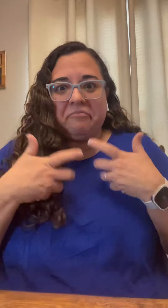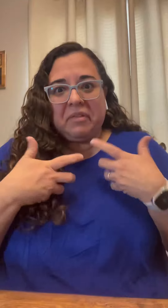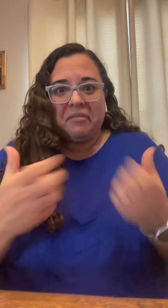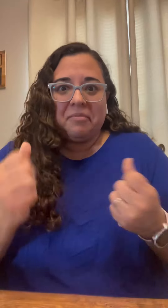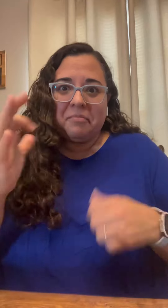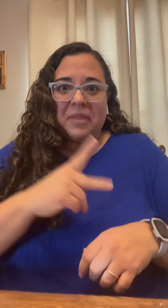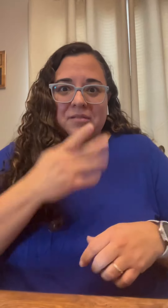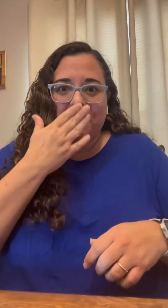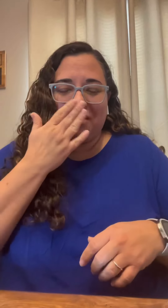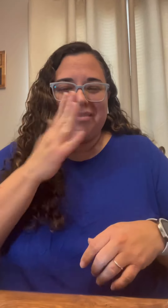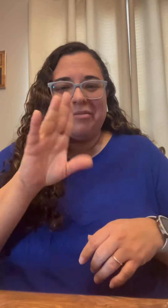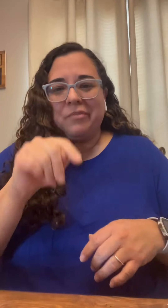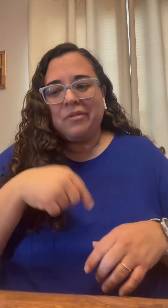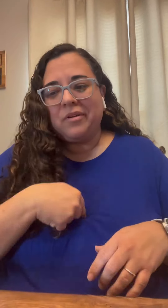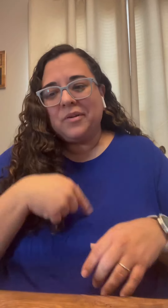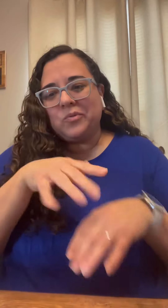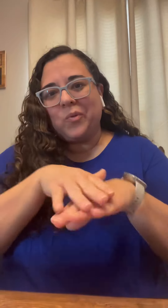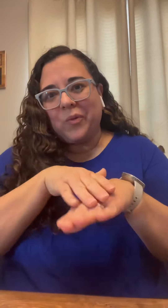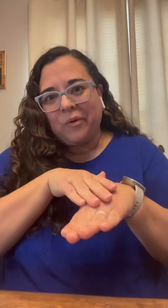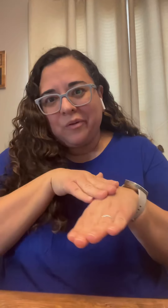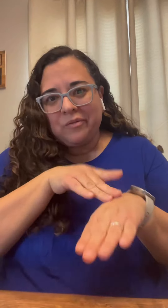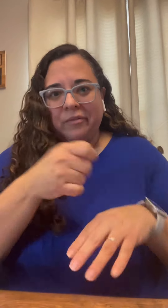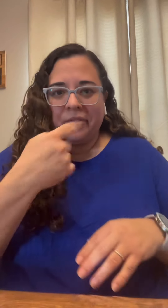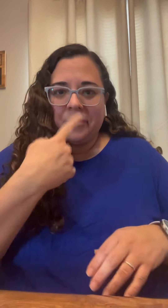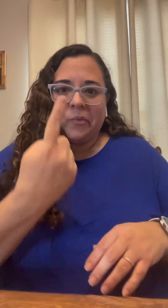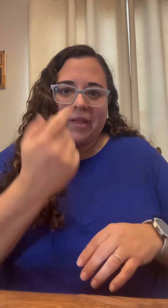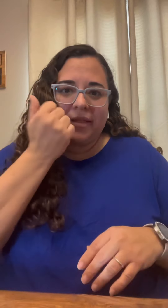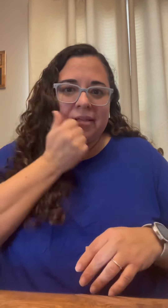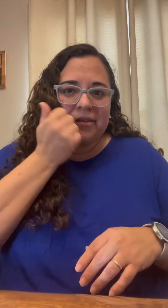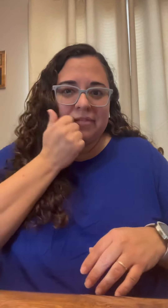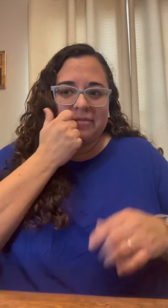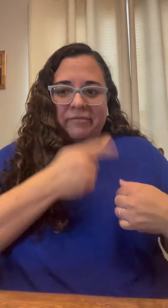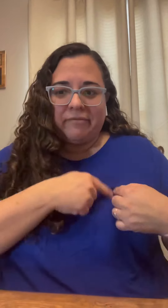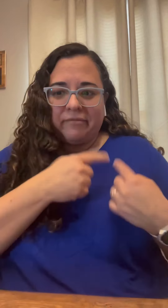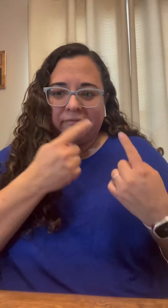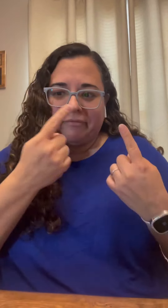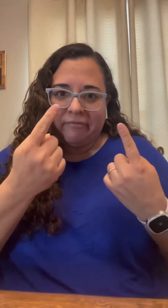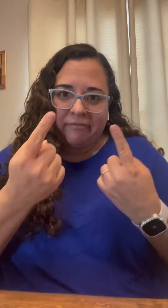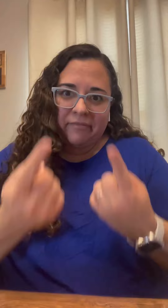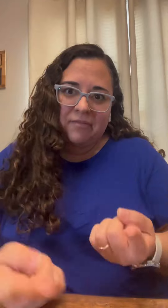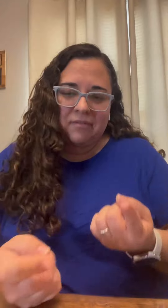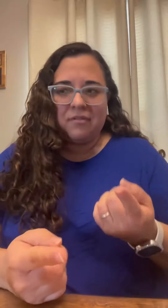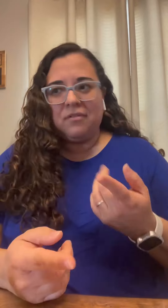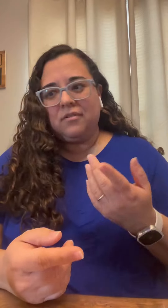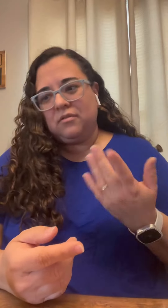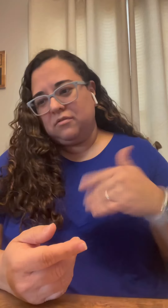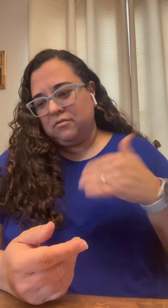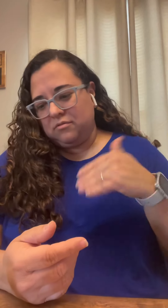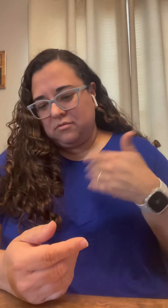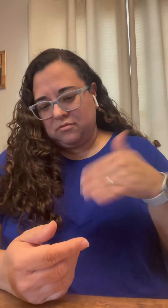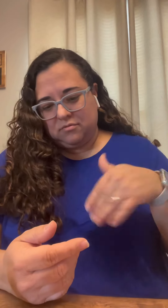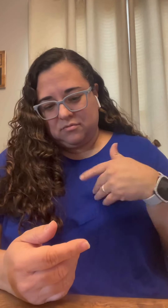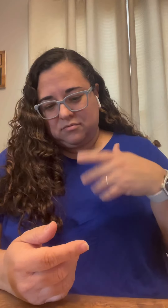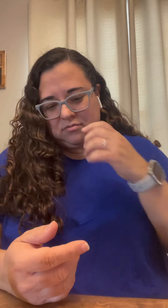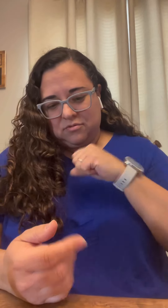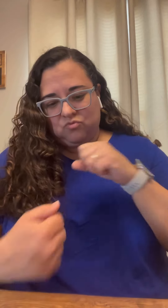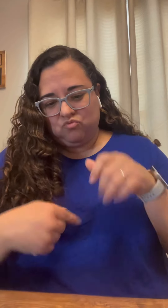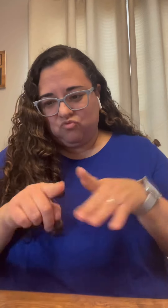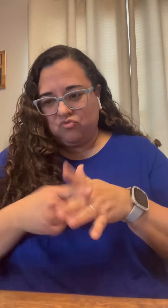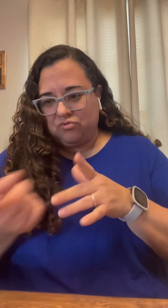day i probably would have recovered um quicker but i had to take it slow so i just did one a day i've been doing that for about